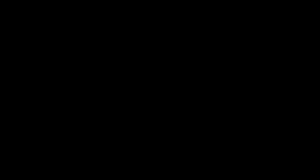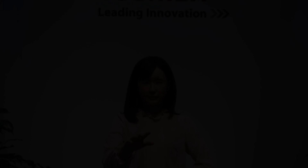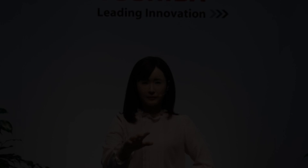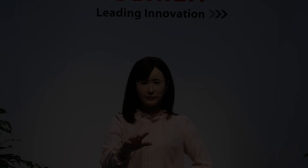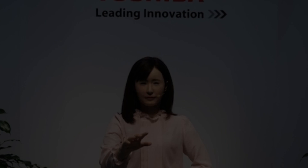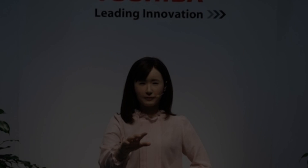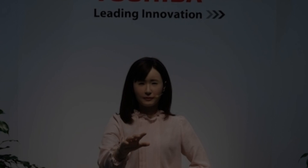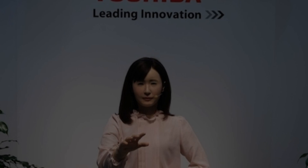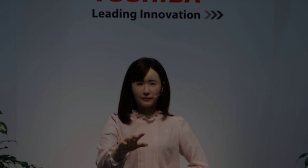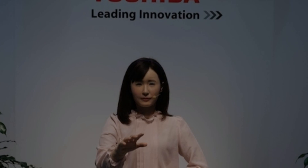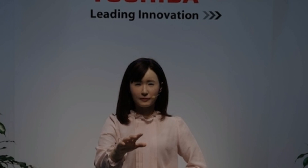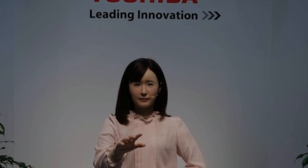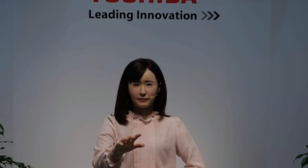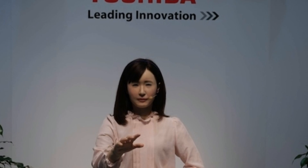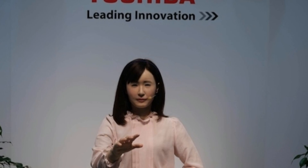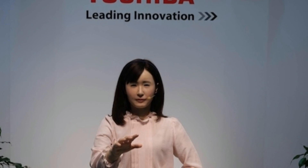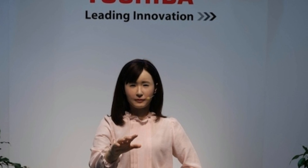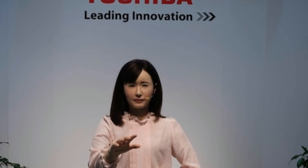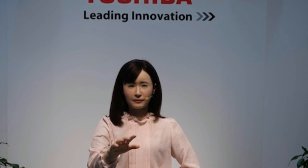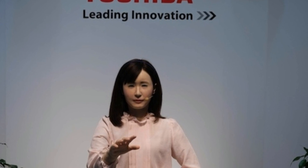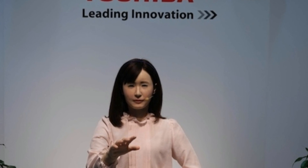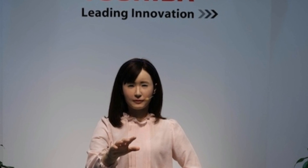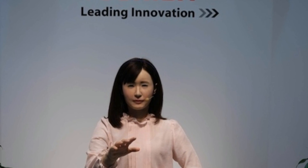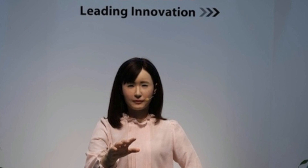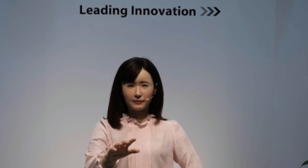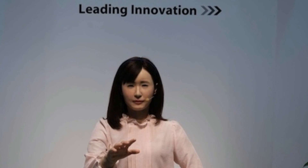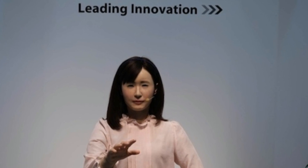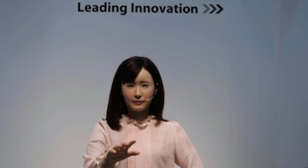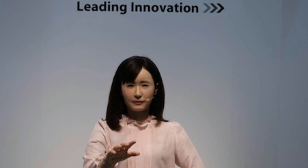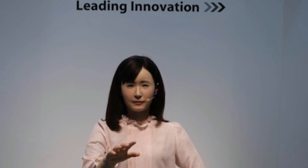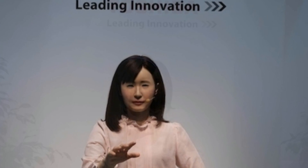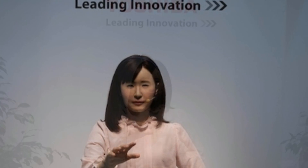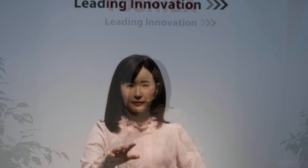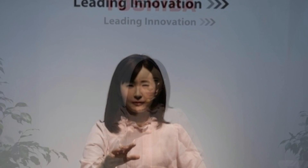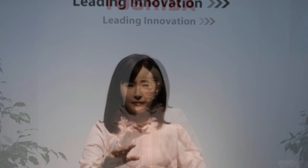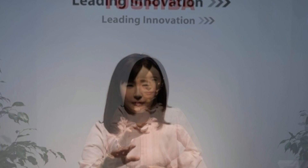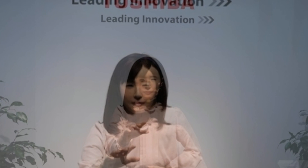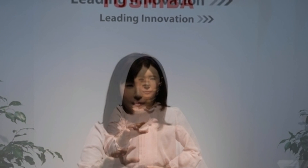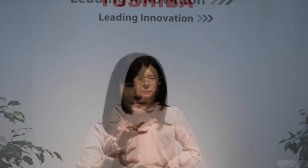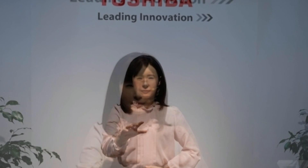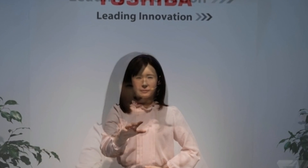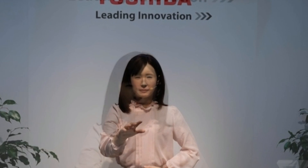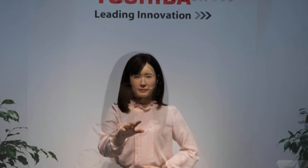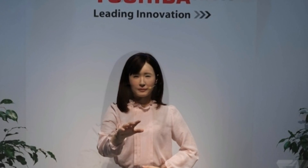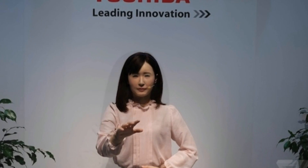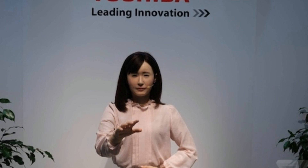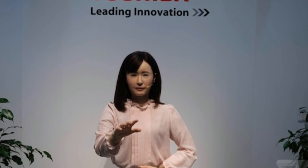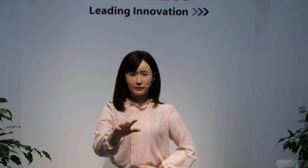Toshiva's new robot can speak in sign language Toshiva has unveiled Ako Chihira, a humanoid robot that can